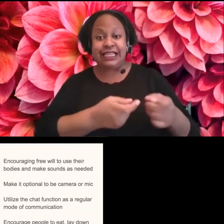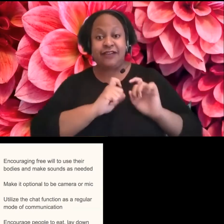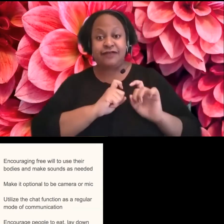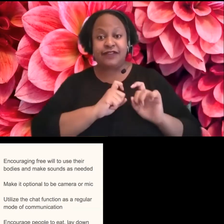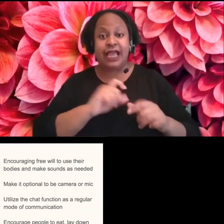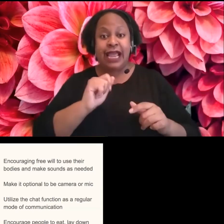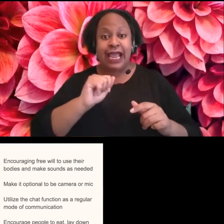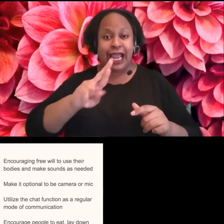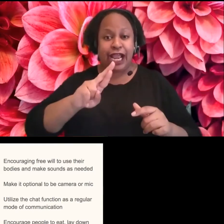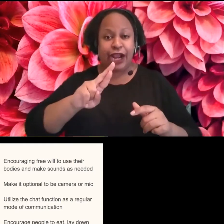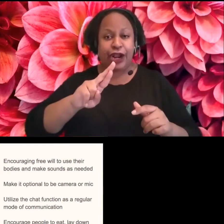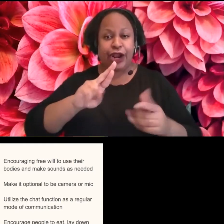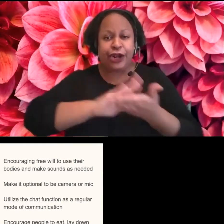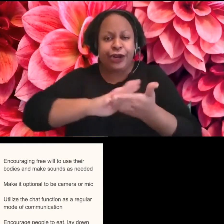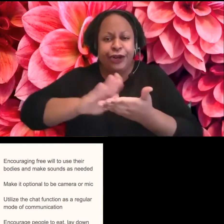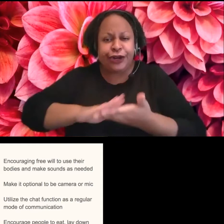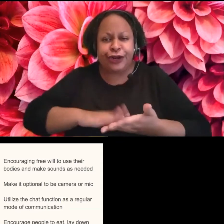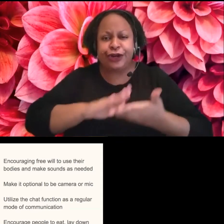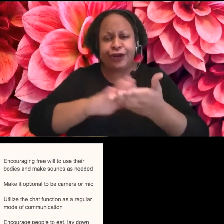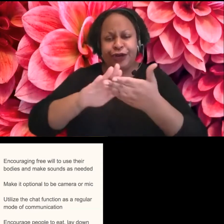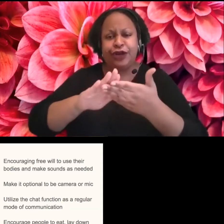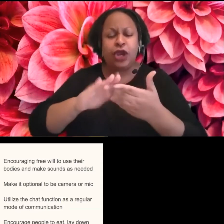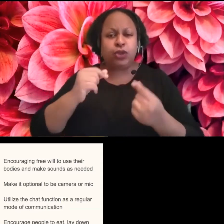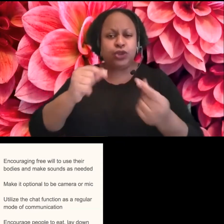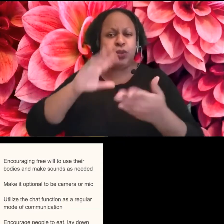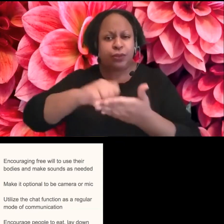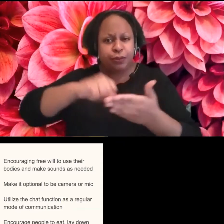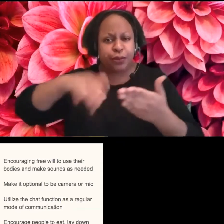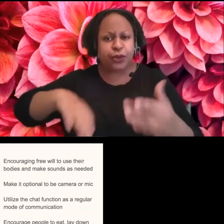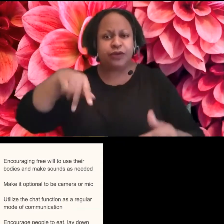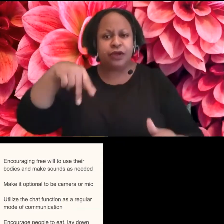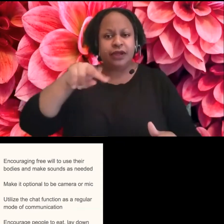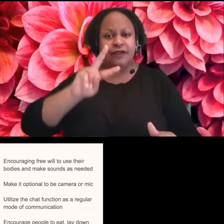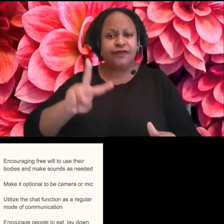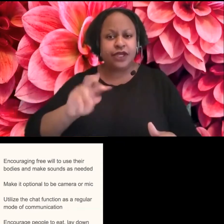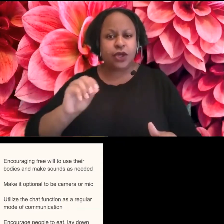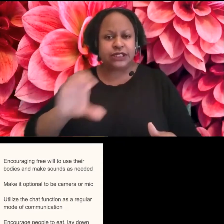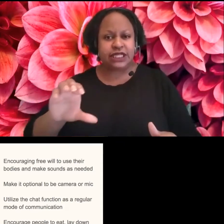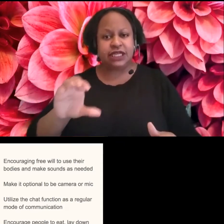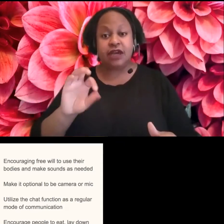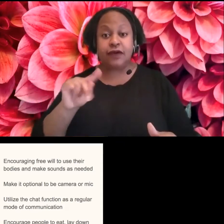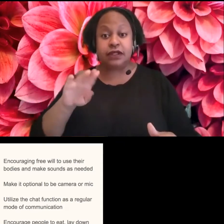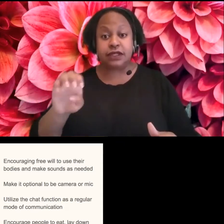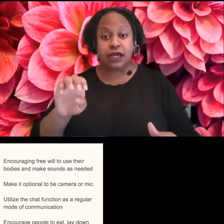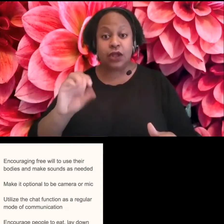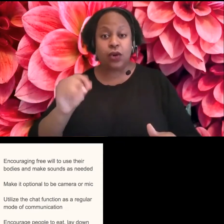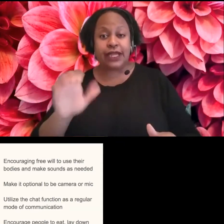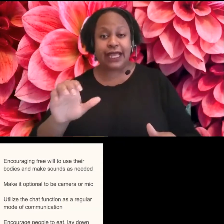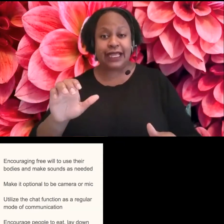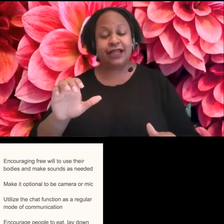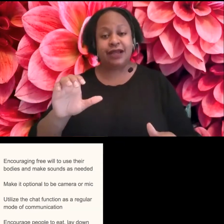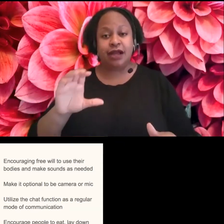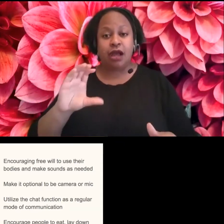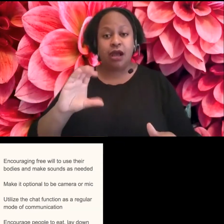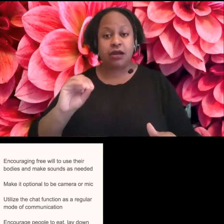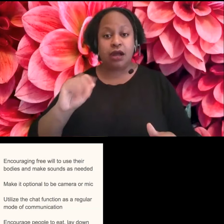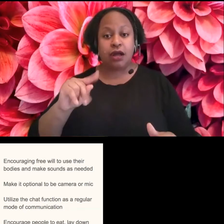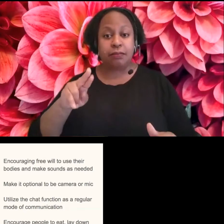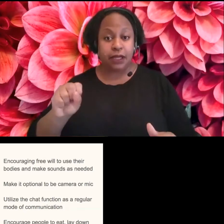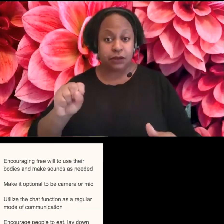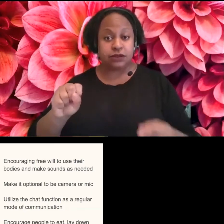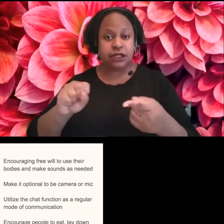VOCs, volatile organic compounds, uh, which are what affect people with chemical sensitivities.